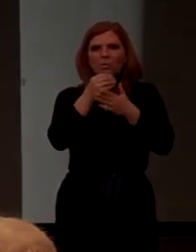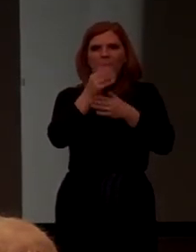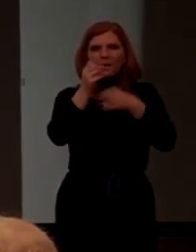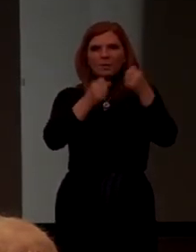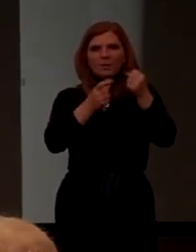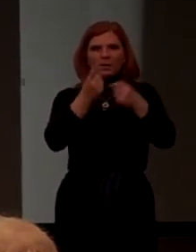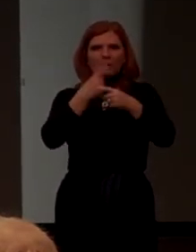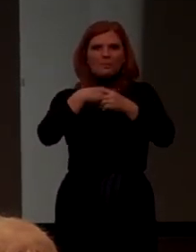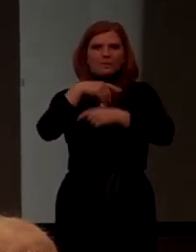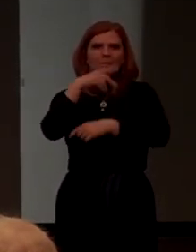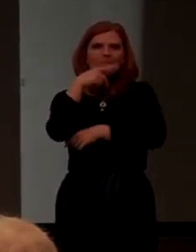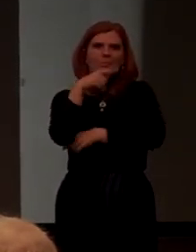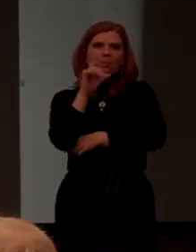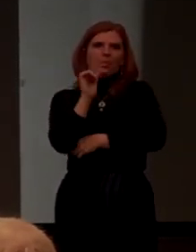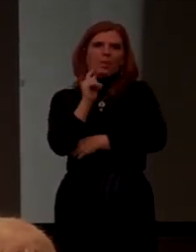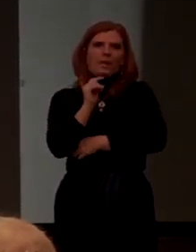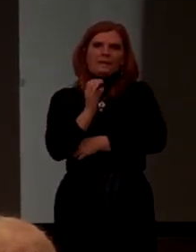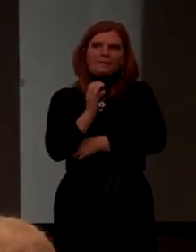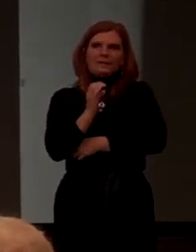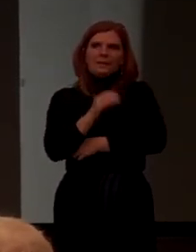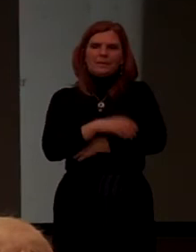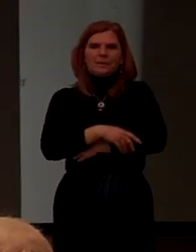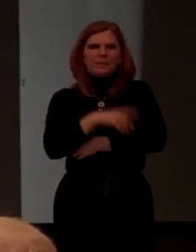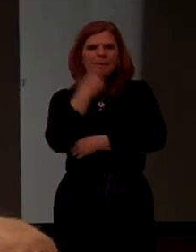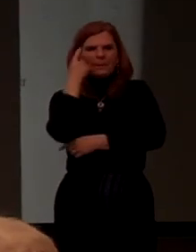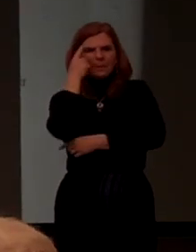plastic. Hmm.